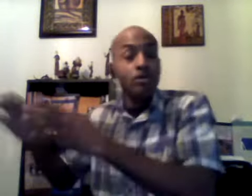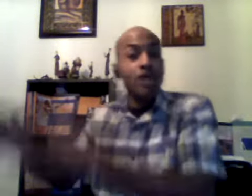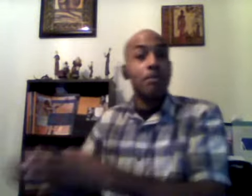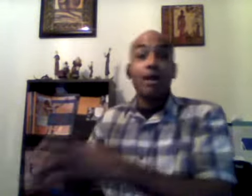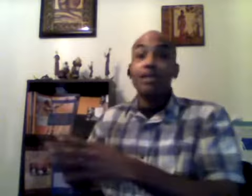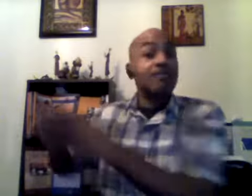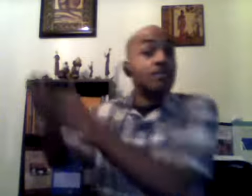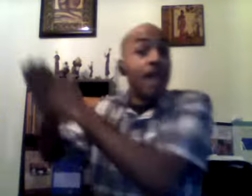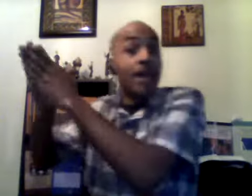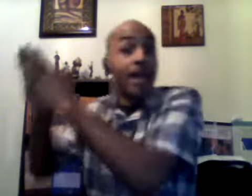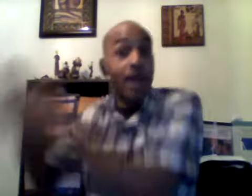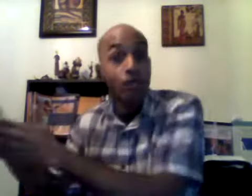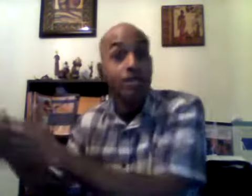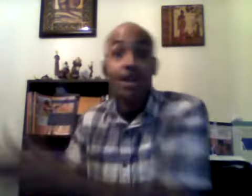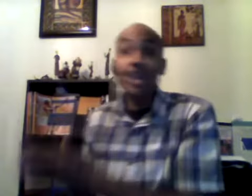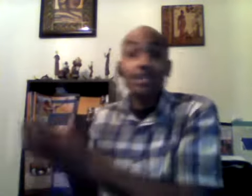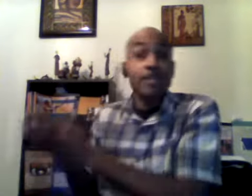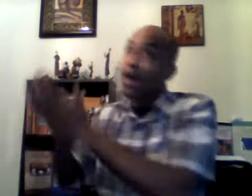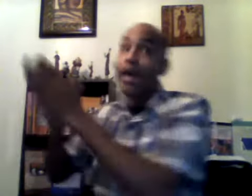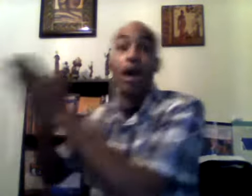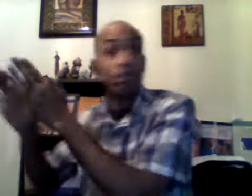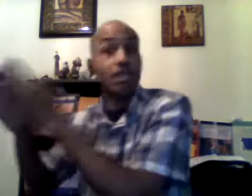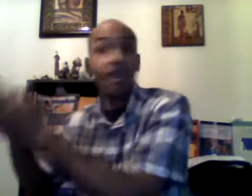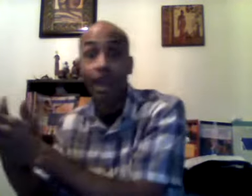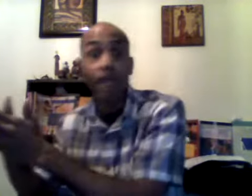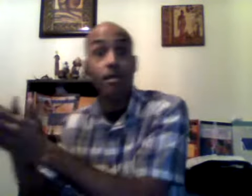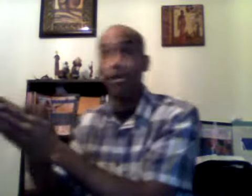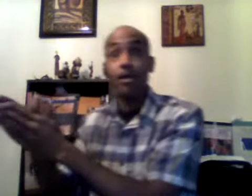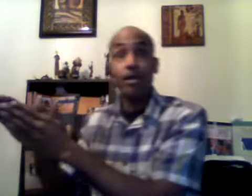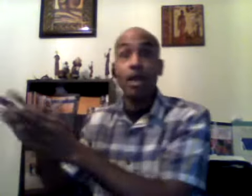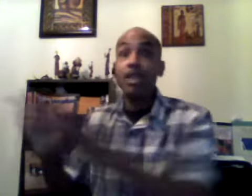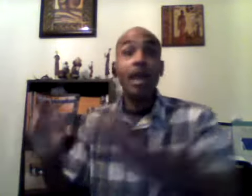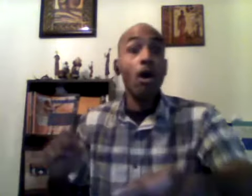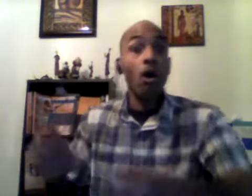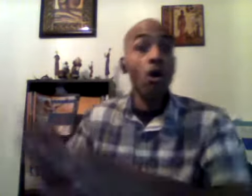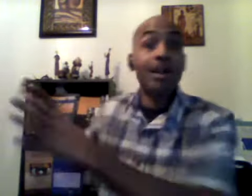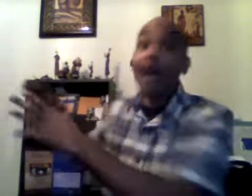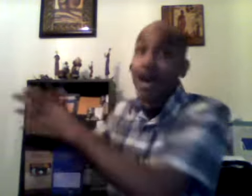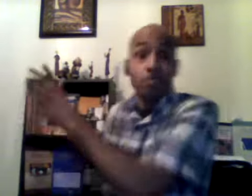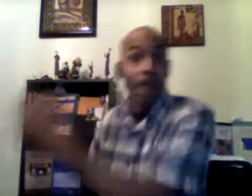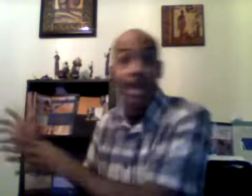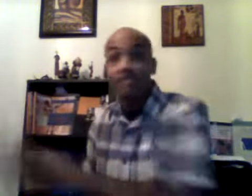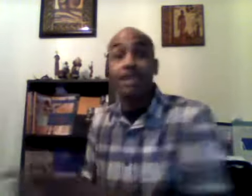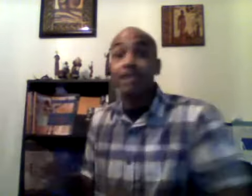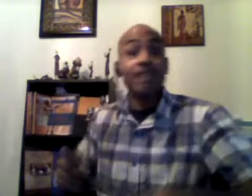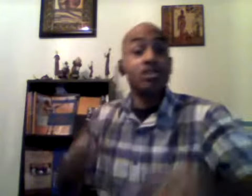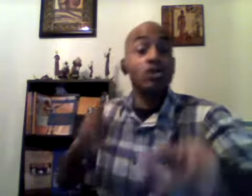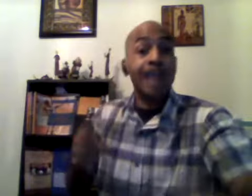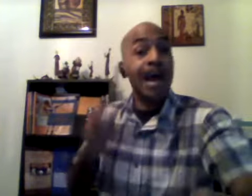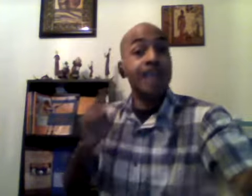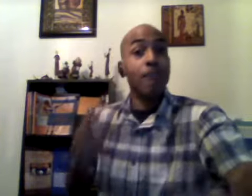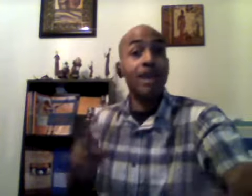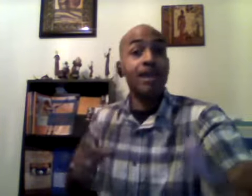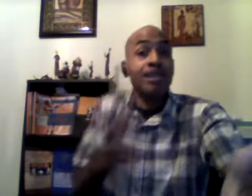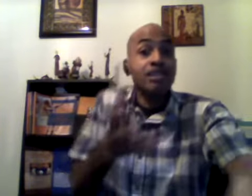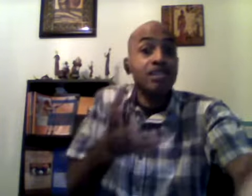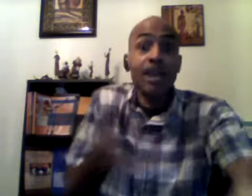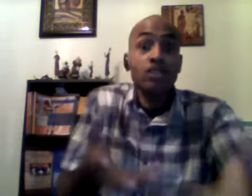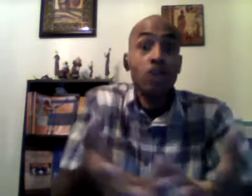up that's not health that's not health care they are on cosmetics that's to cosmetically change your